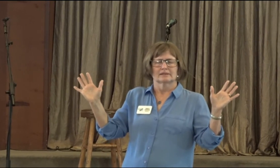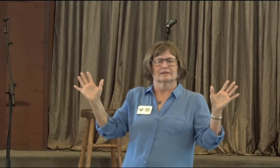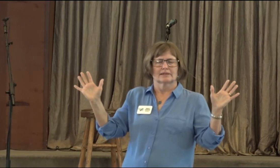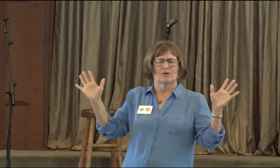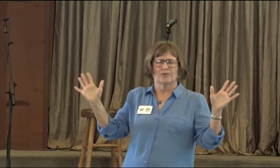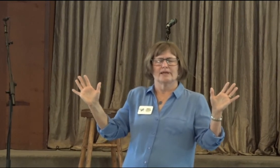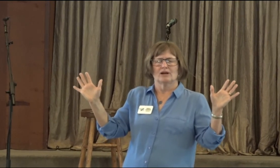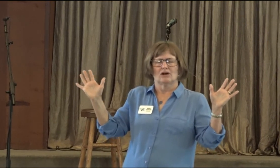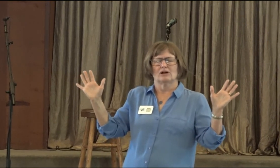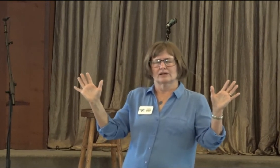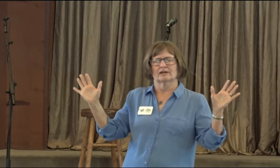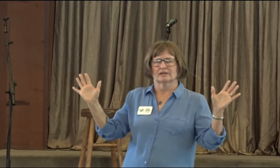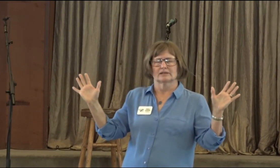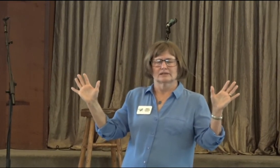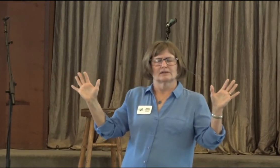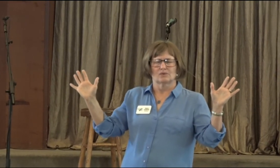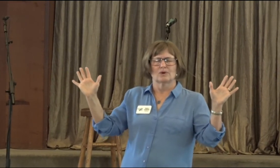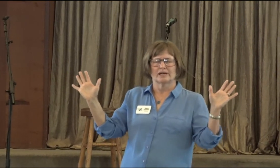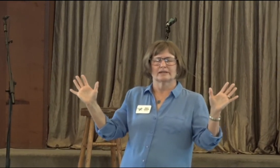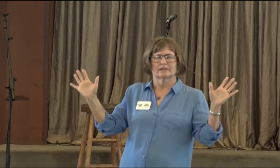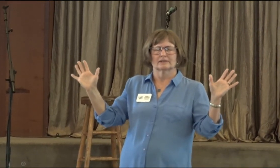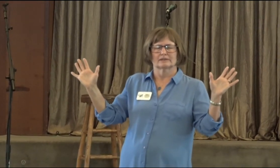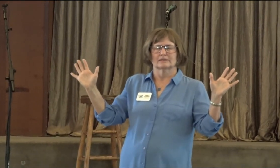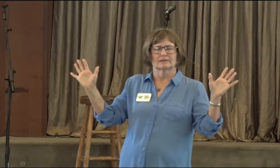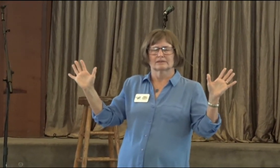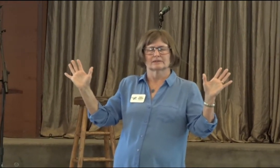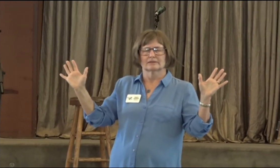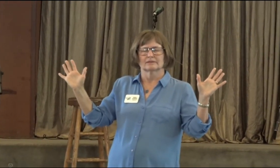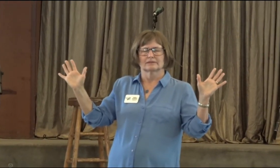that we are one.